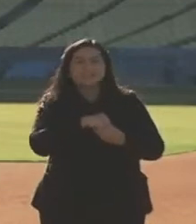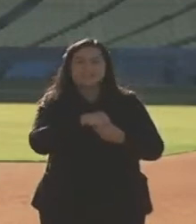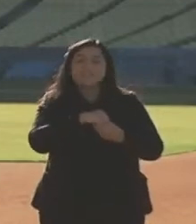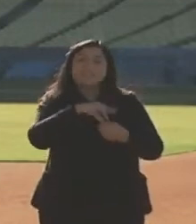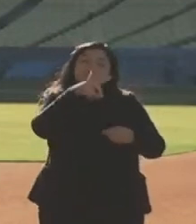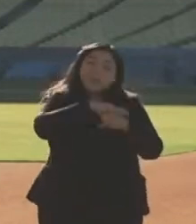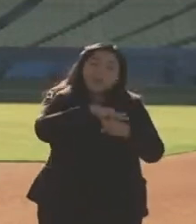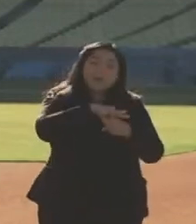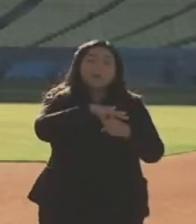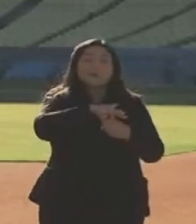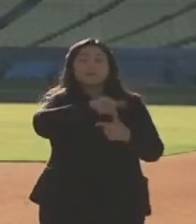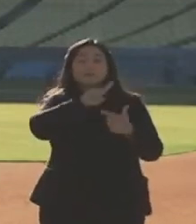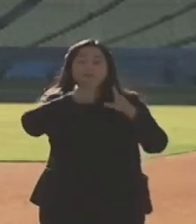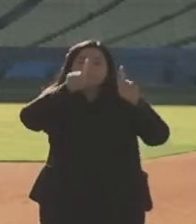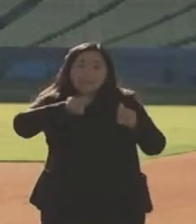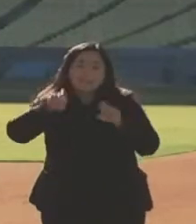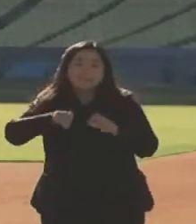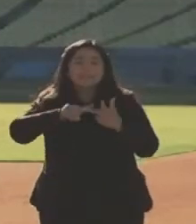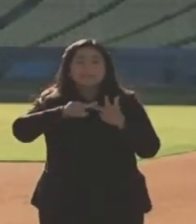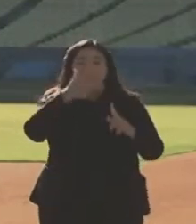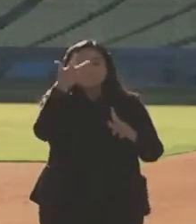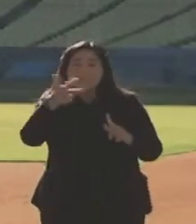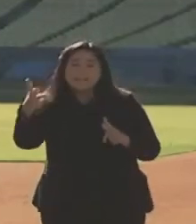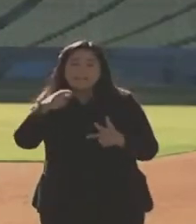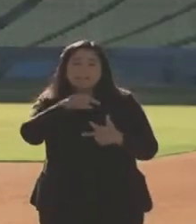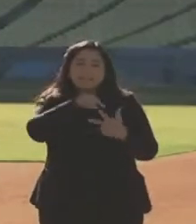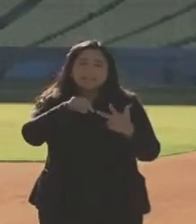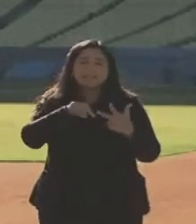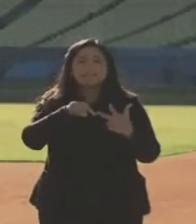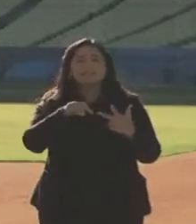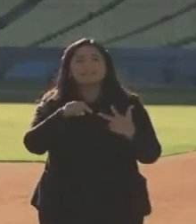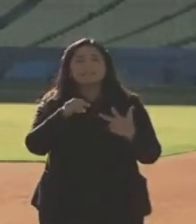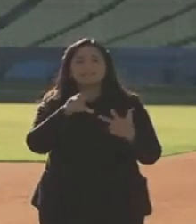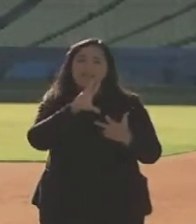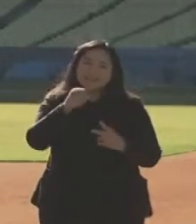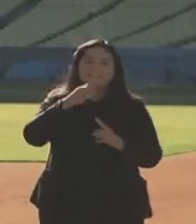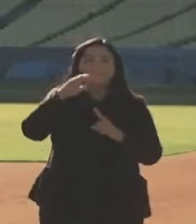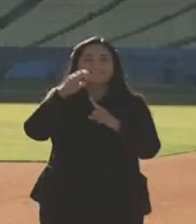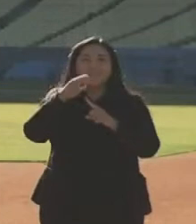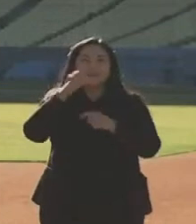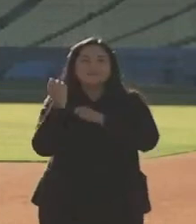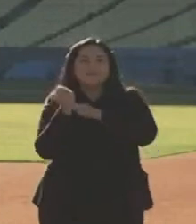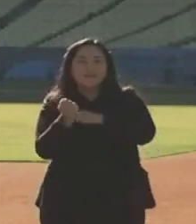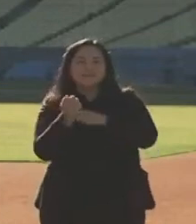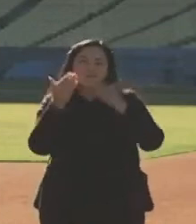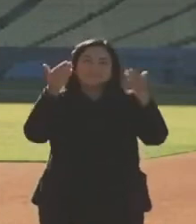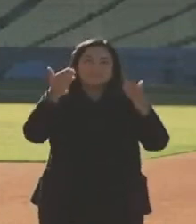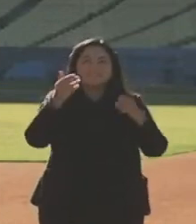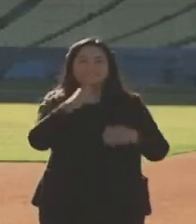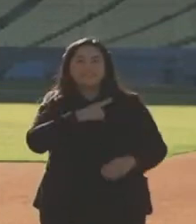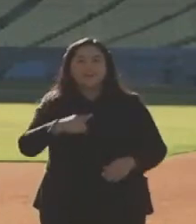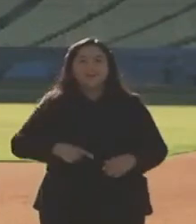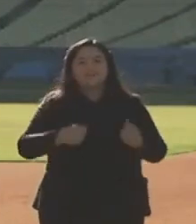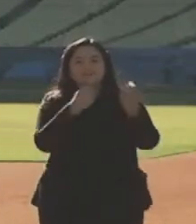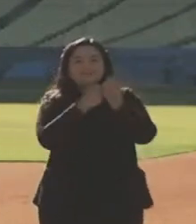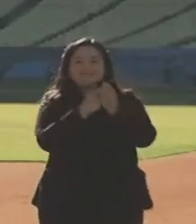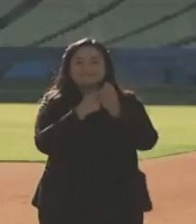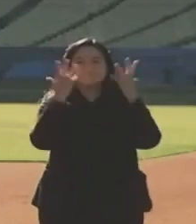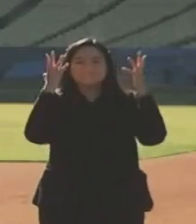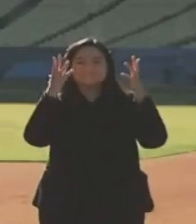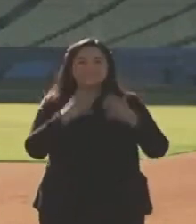voting, testing, vaccines, and then championship baseball. Let's go Dodgers. Amen. Thank you so much.